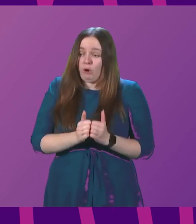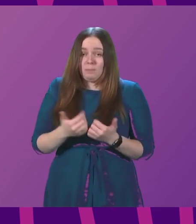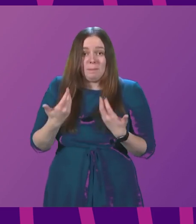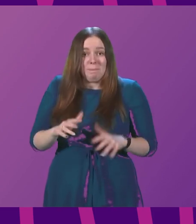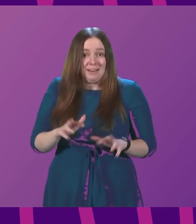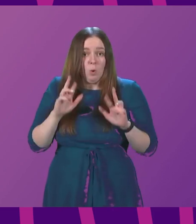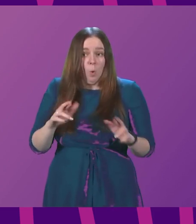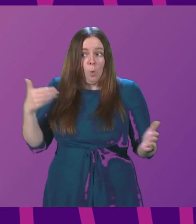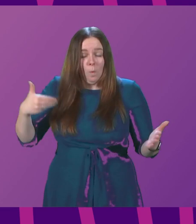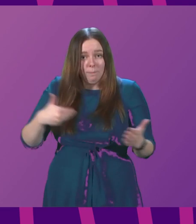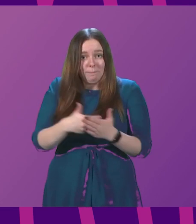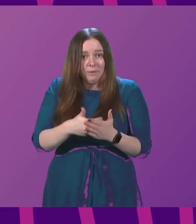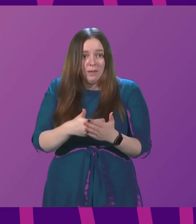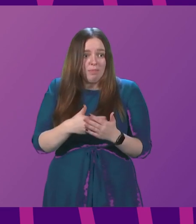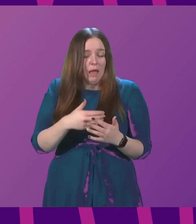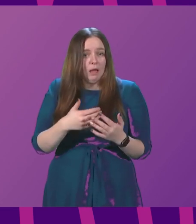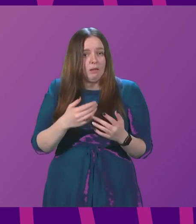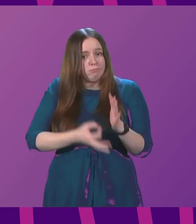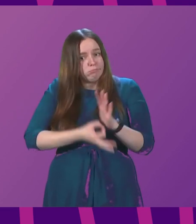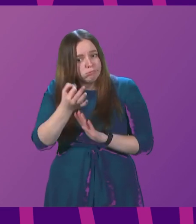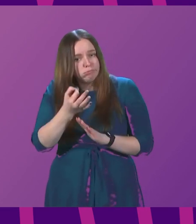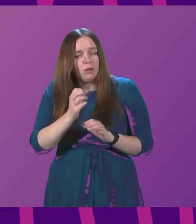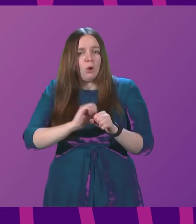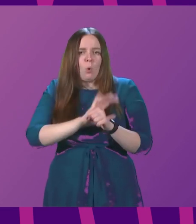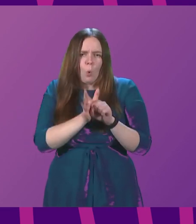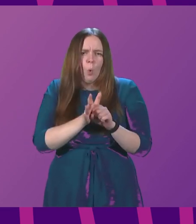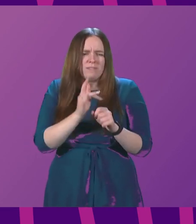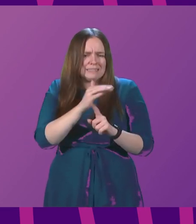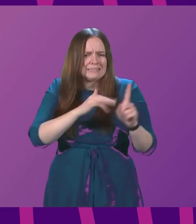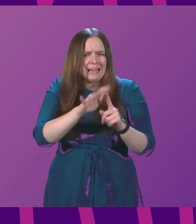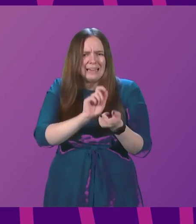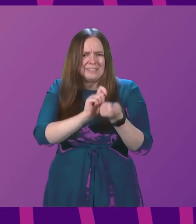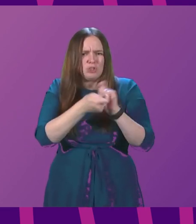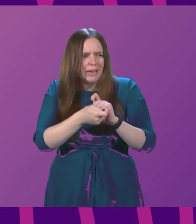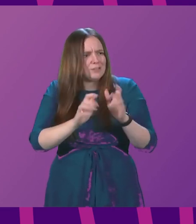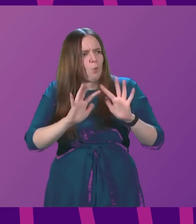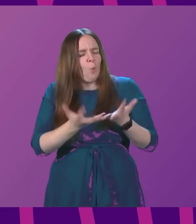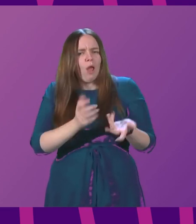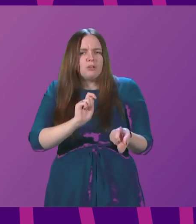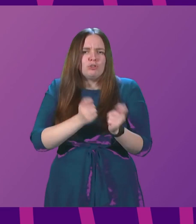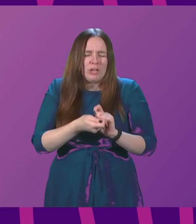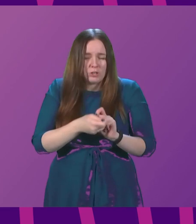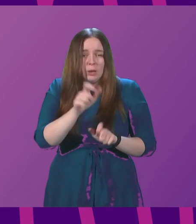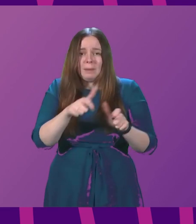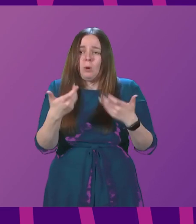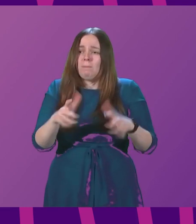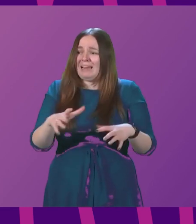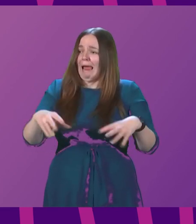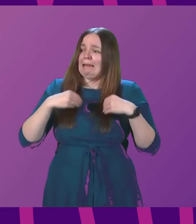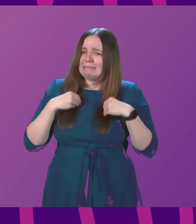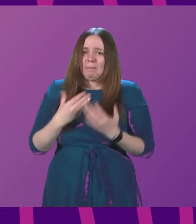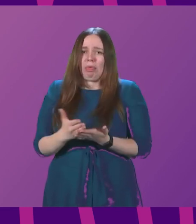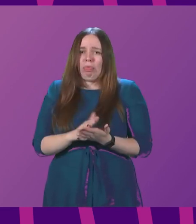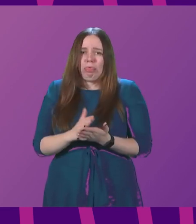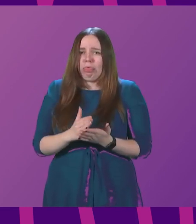picture is improving. Covid has changed our society and our world. People accepted unprecedented restrictions and